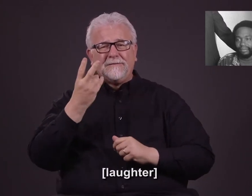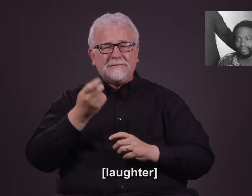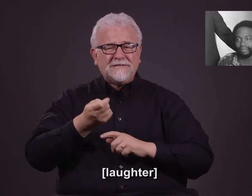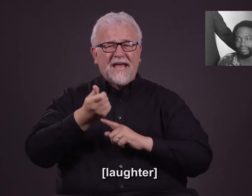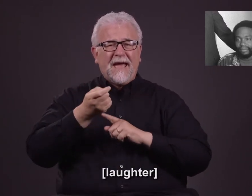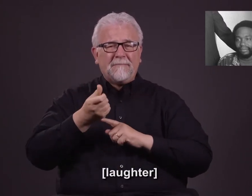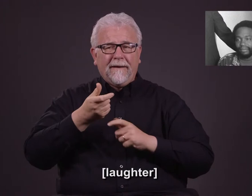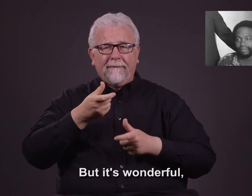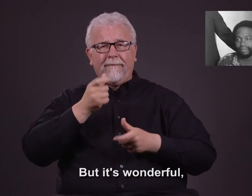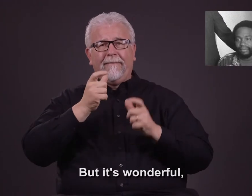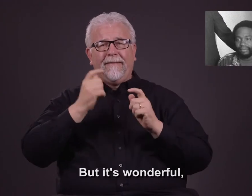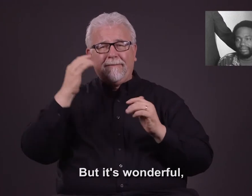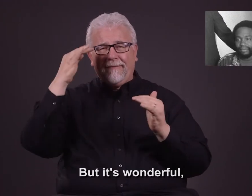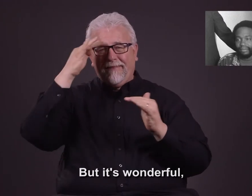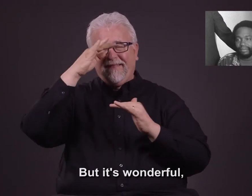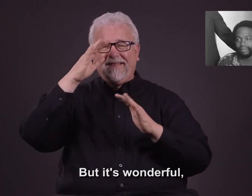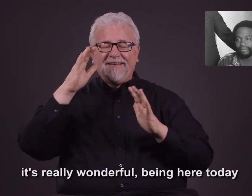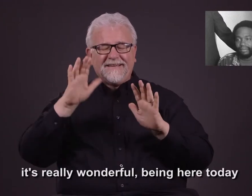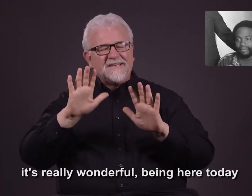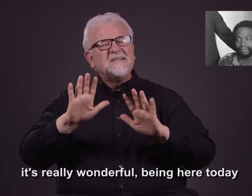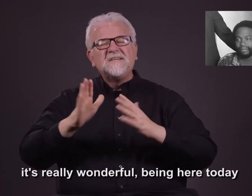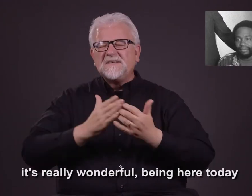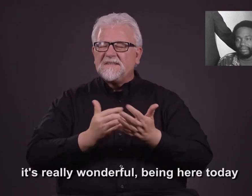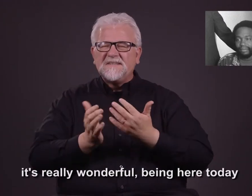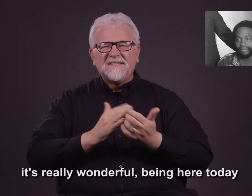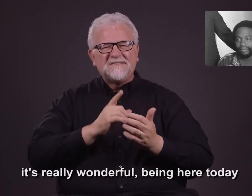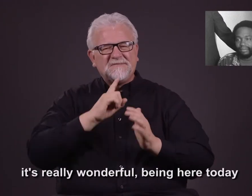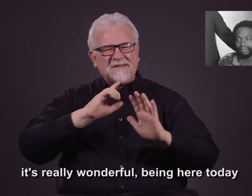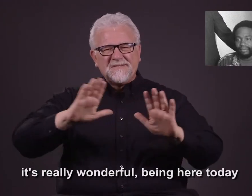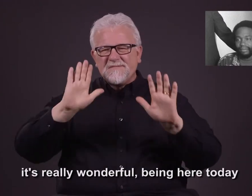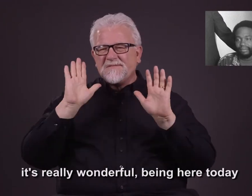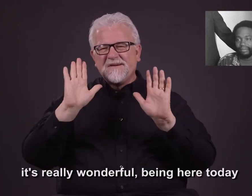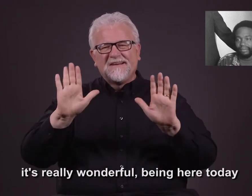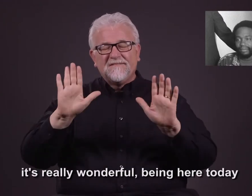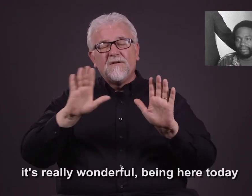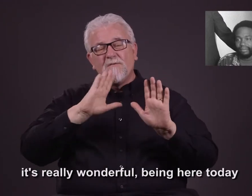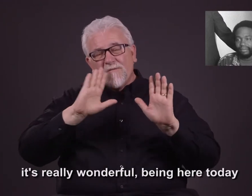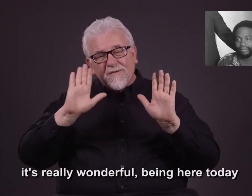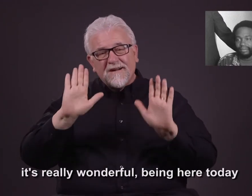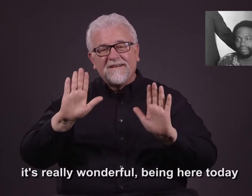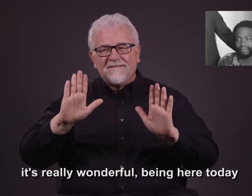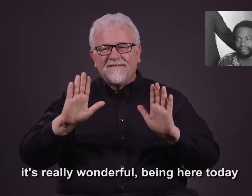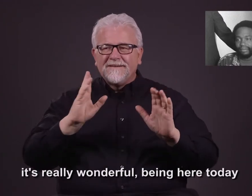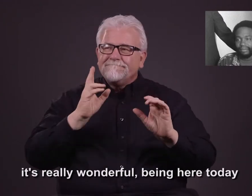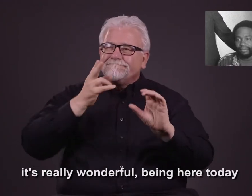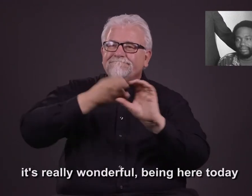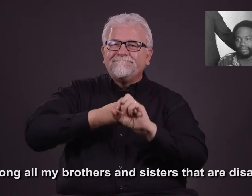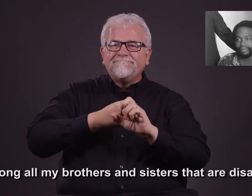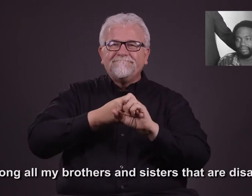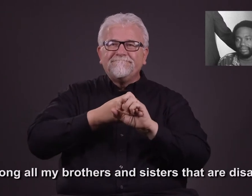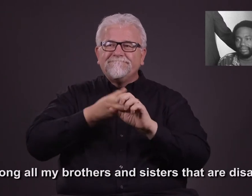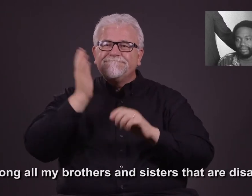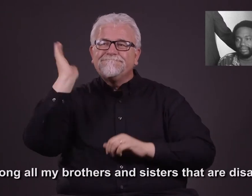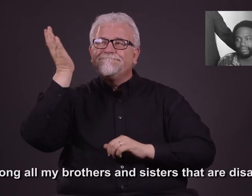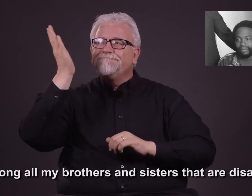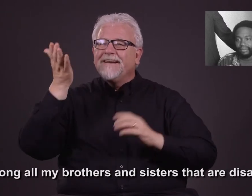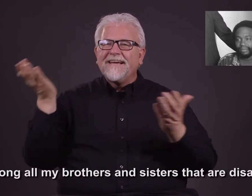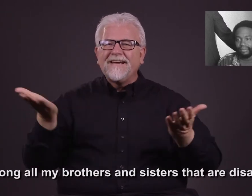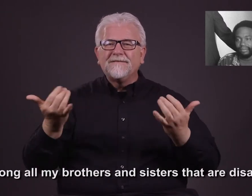But it's wonderful, it's really wonderful being here today among all of my brothers and